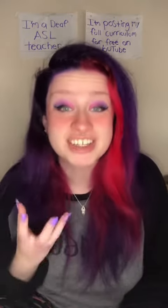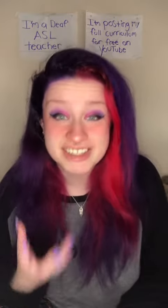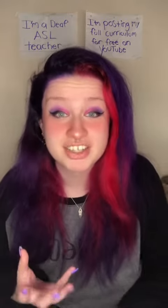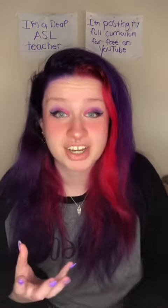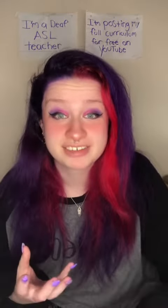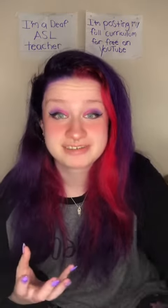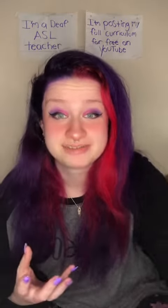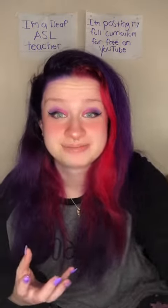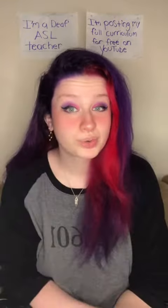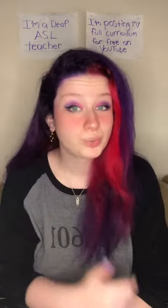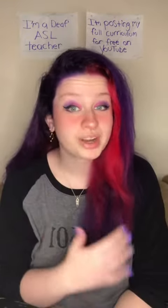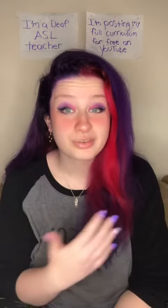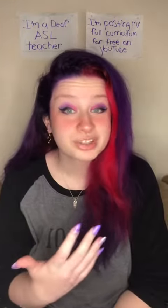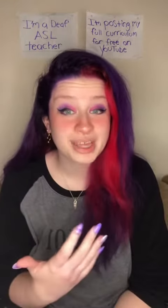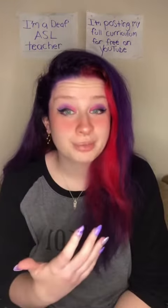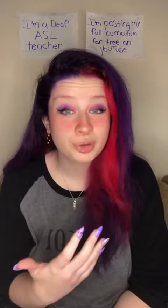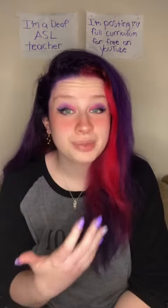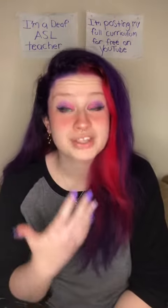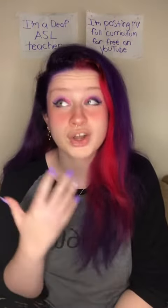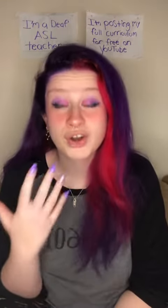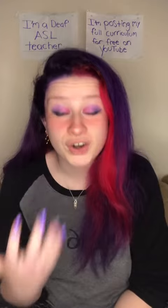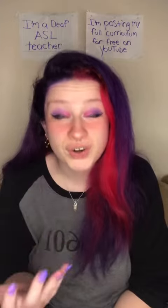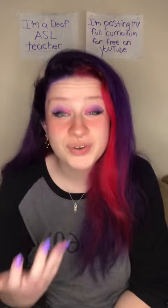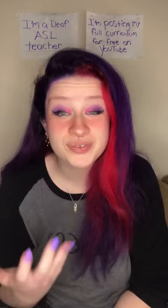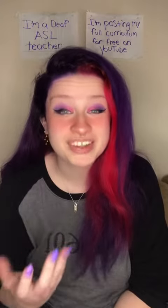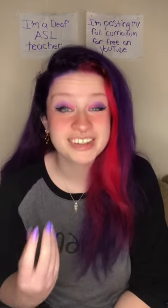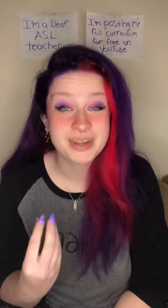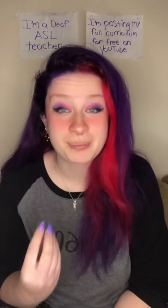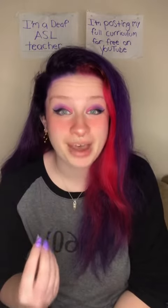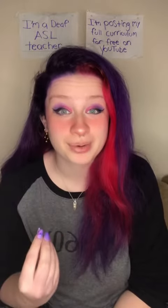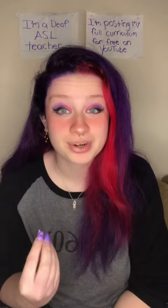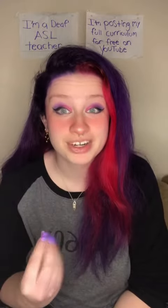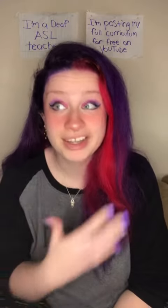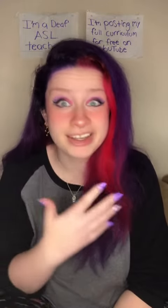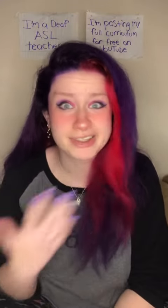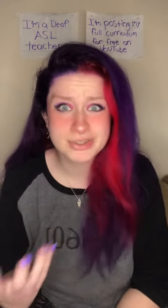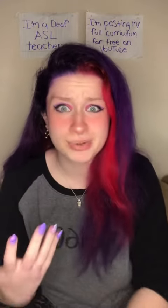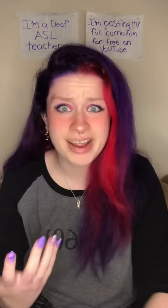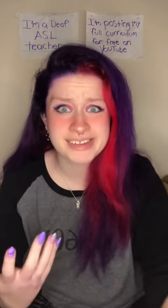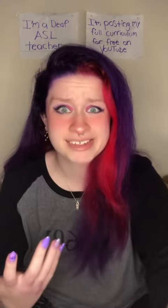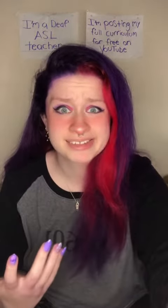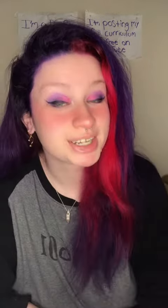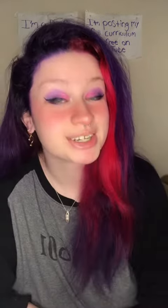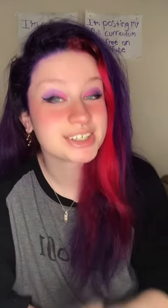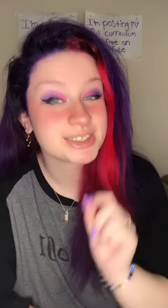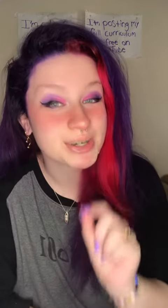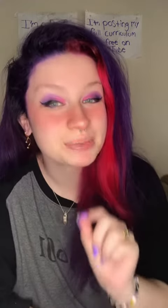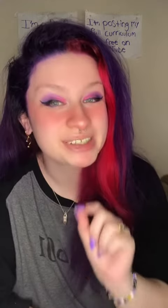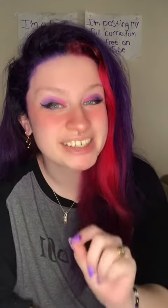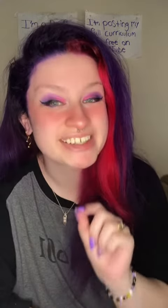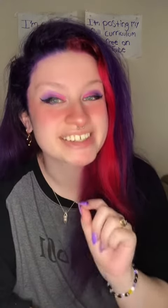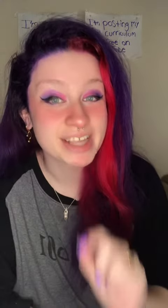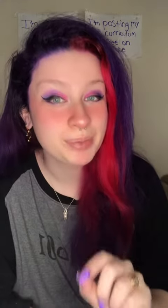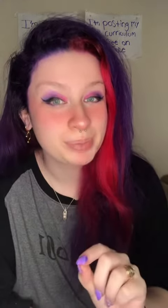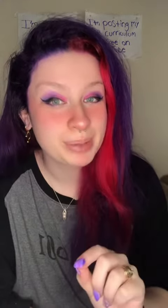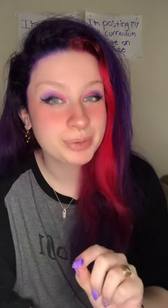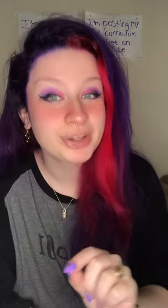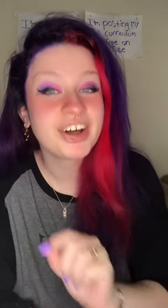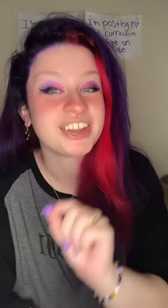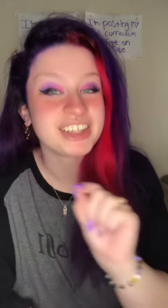decision. Whatever label makes her feel empowered is great. Don't police disabled people on